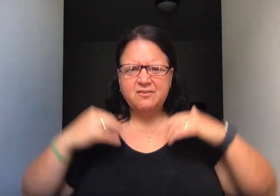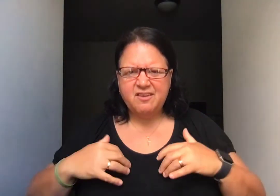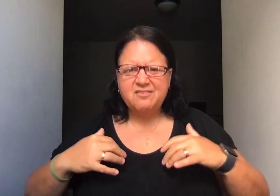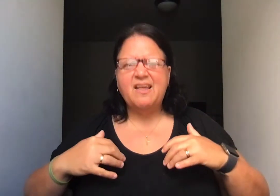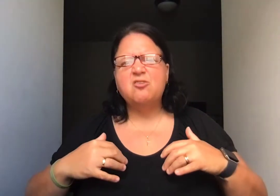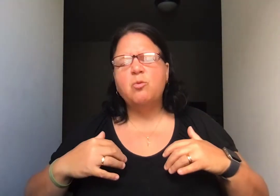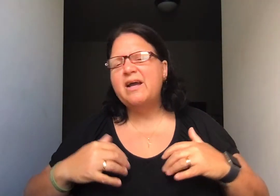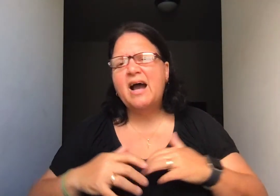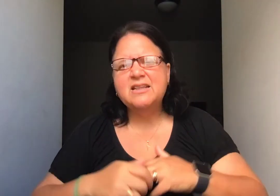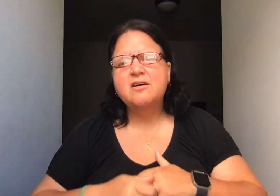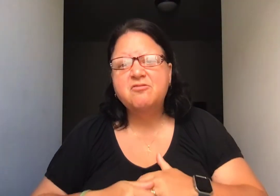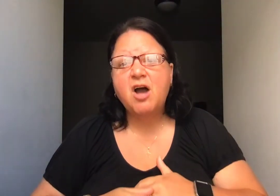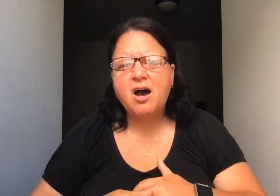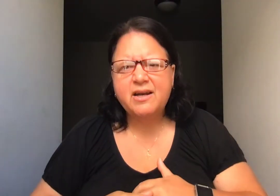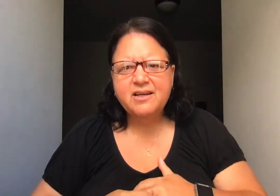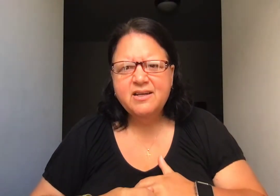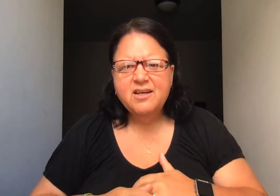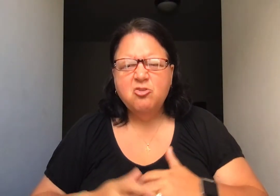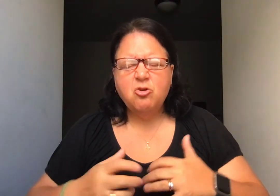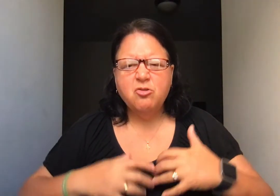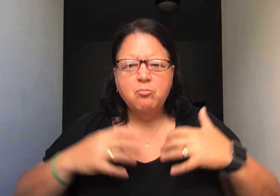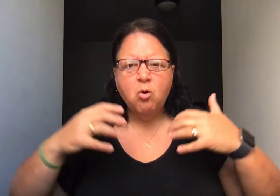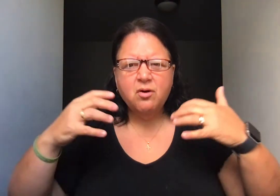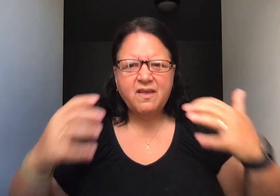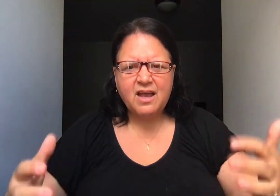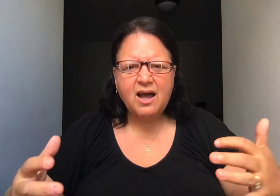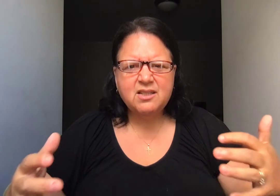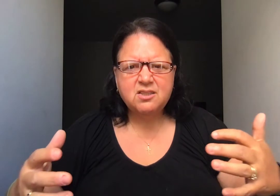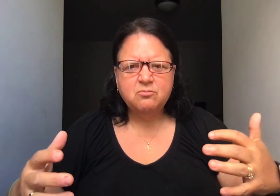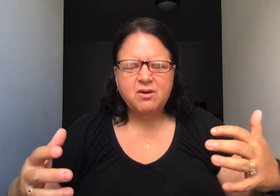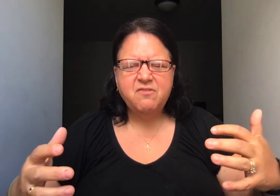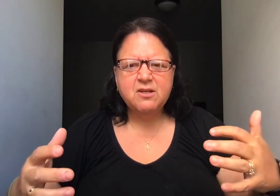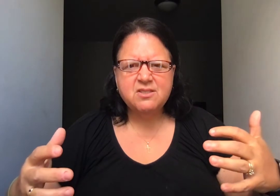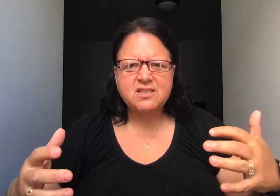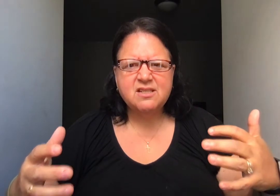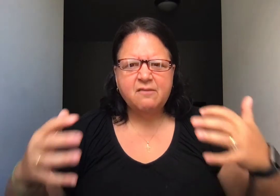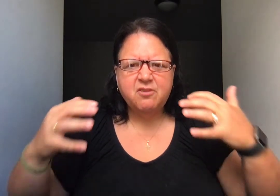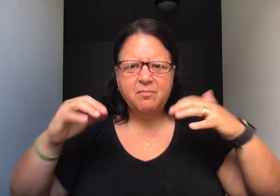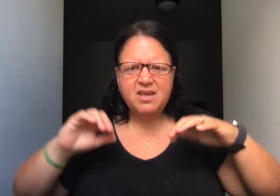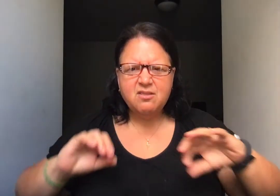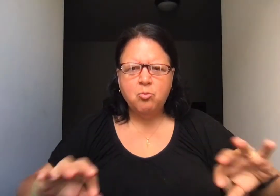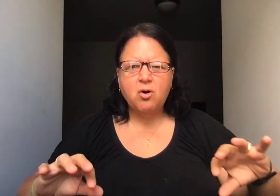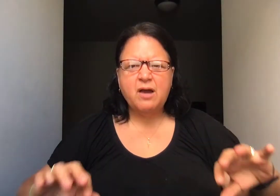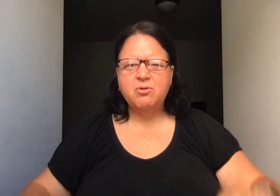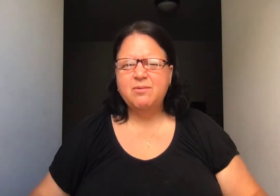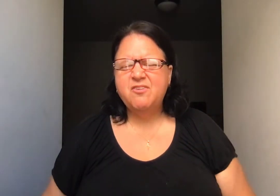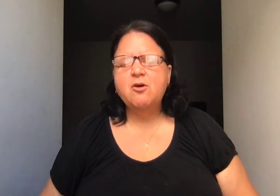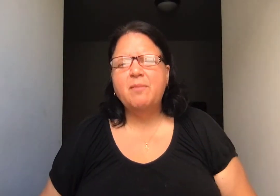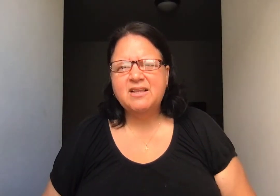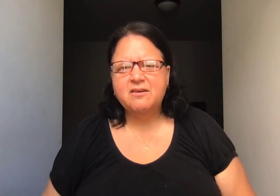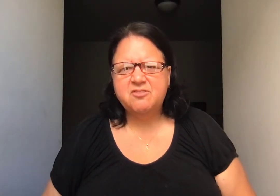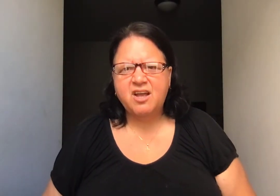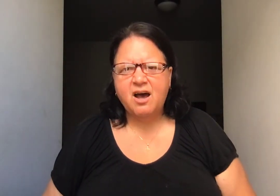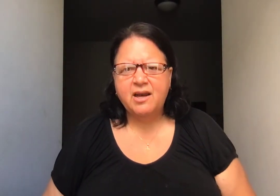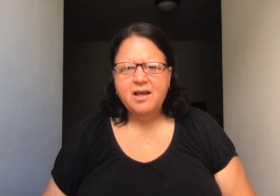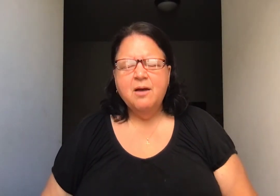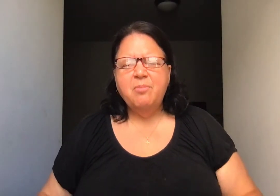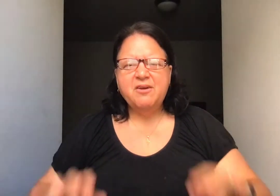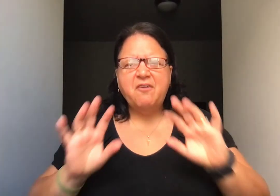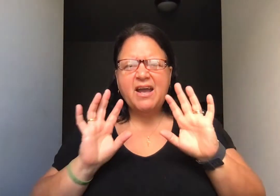says, that's why I love God. So the more that God reveals his love to me, the more I reveal my love to God. But if I